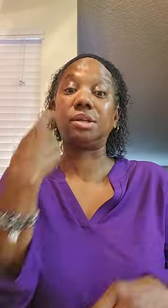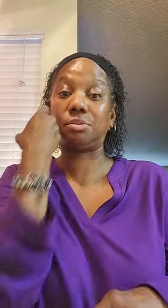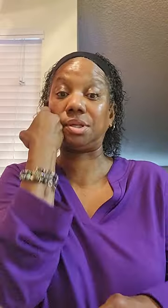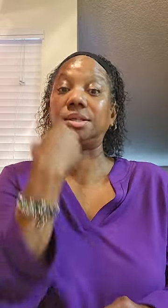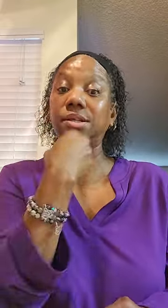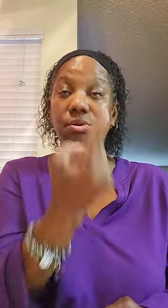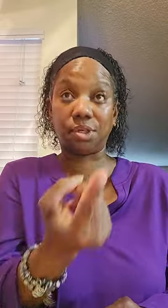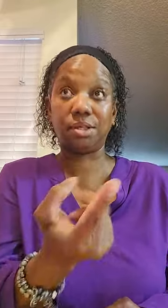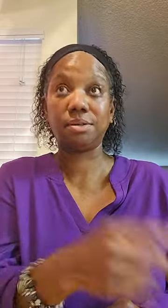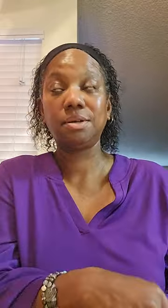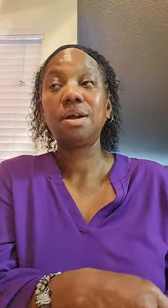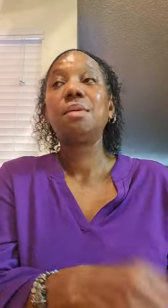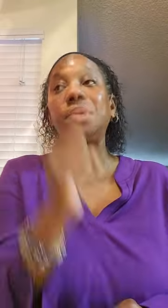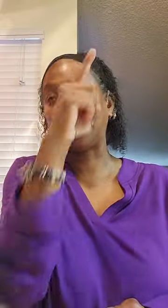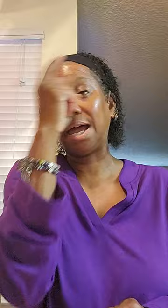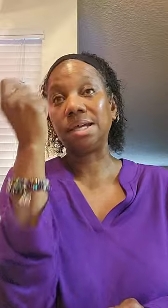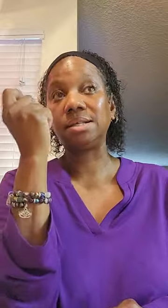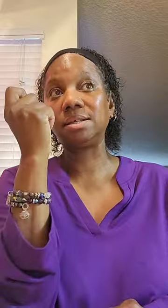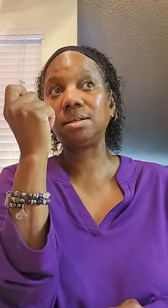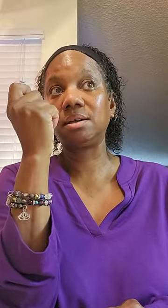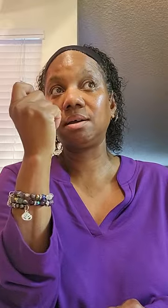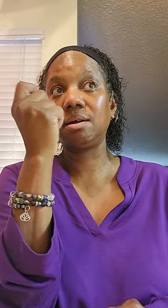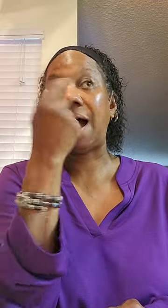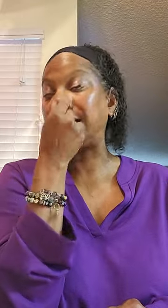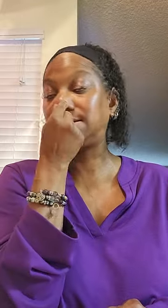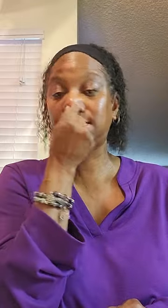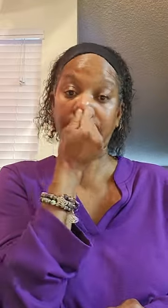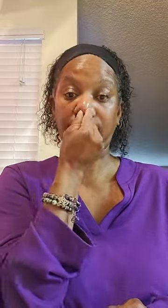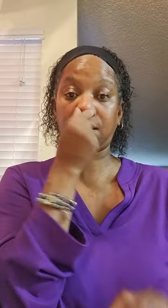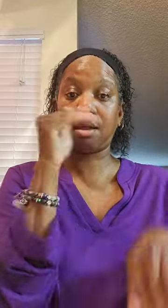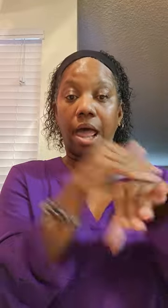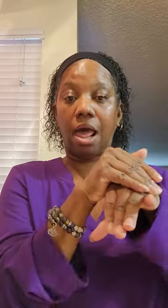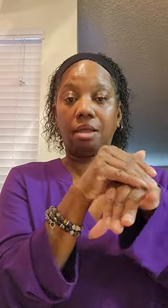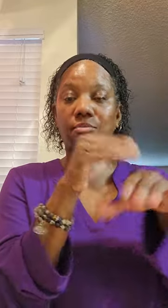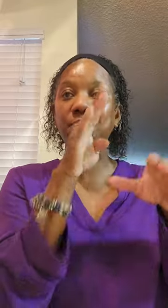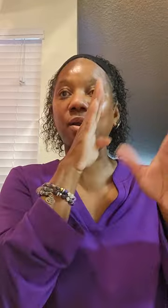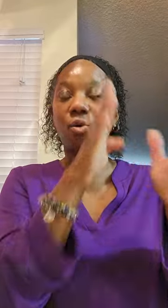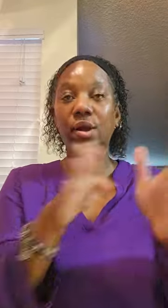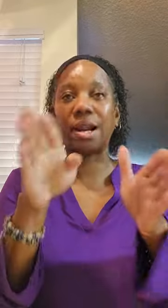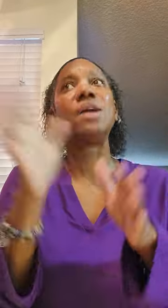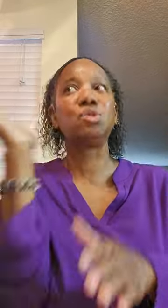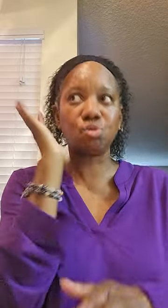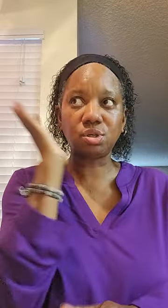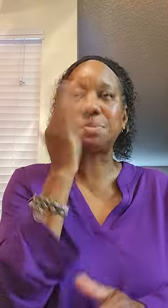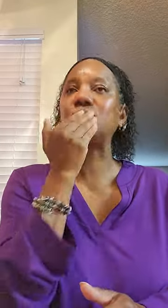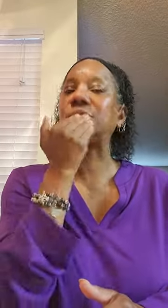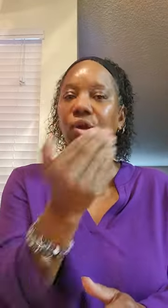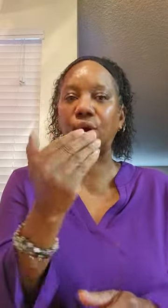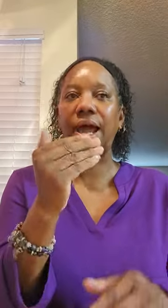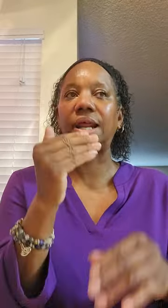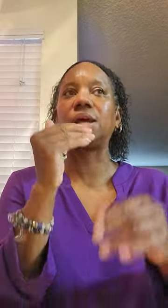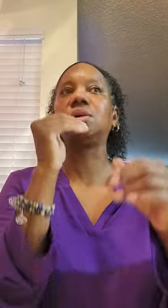just recently told you. Because I stink at being Morgan. I used to be really good at it,